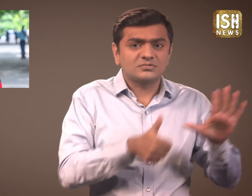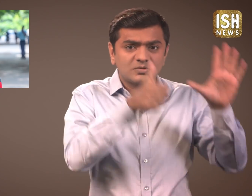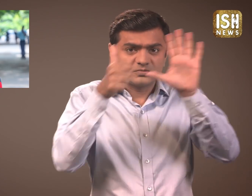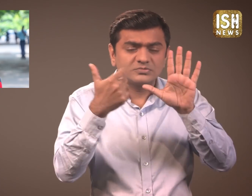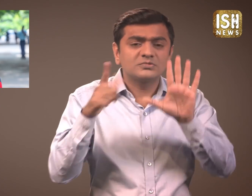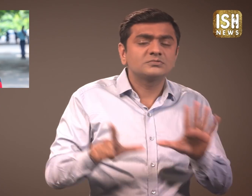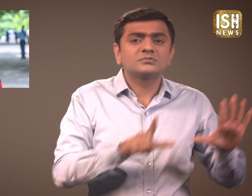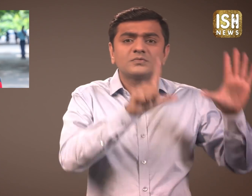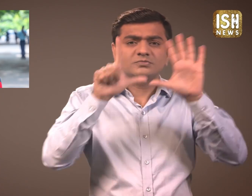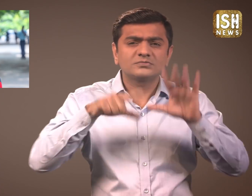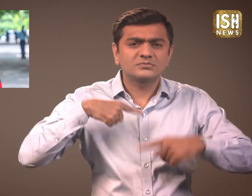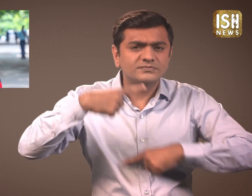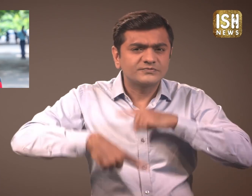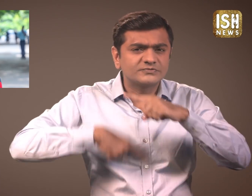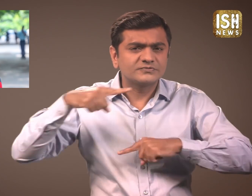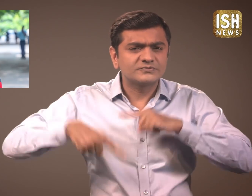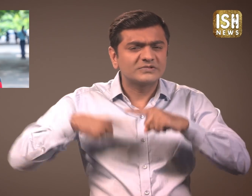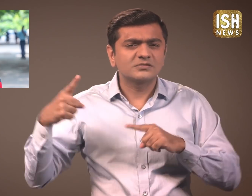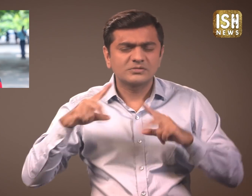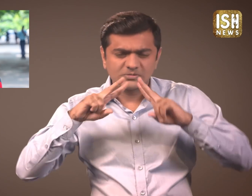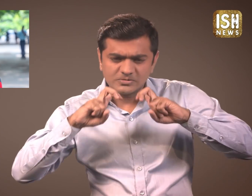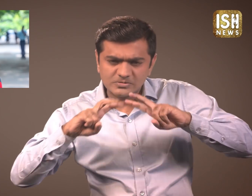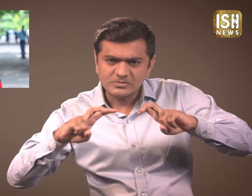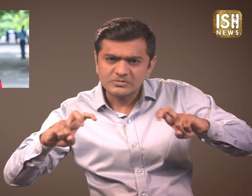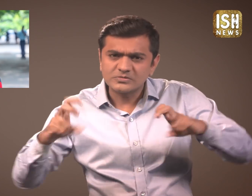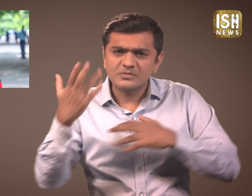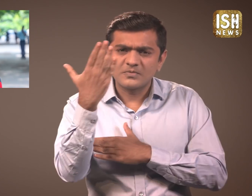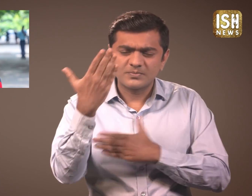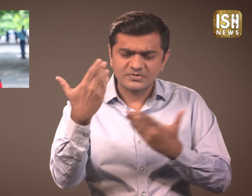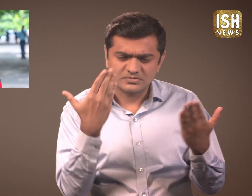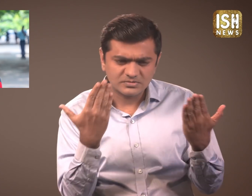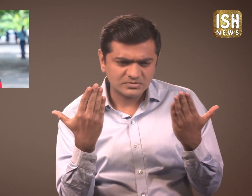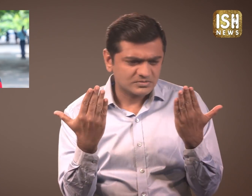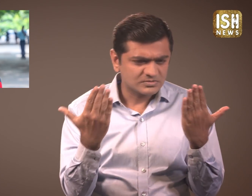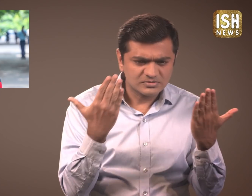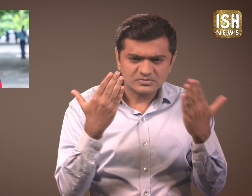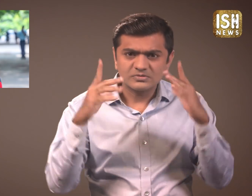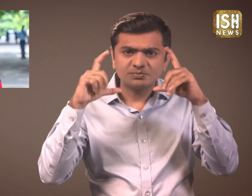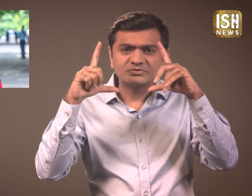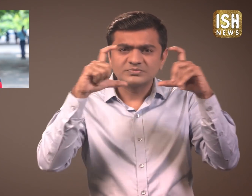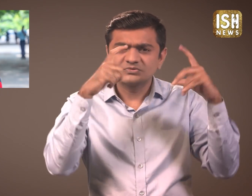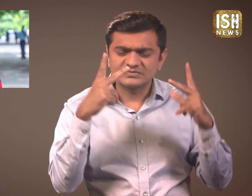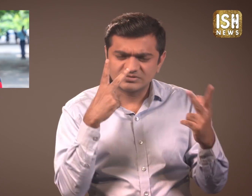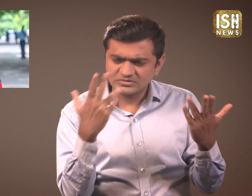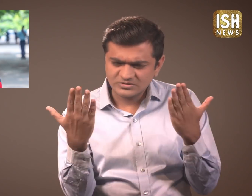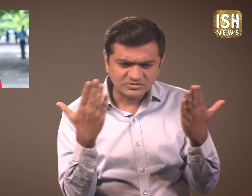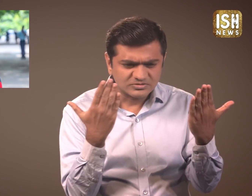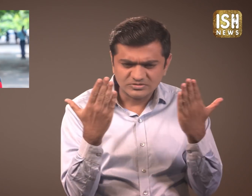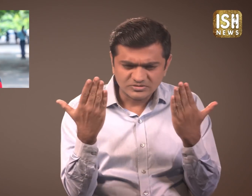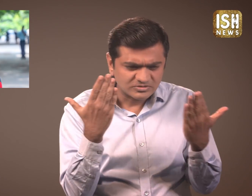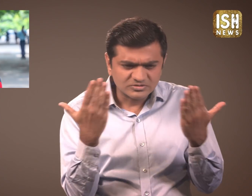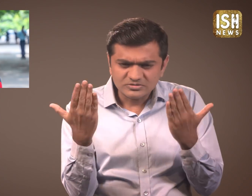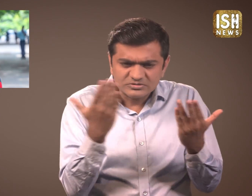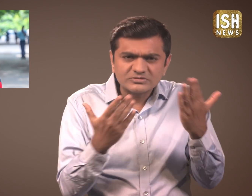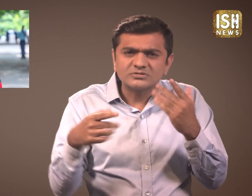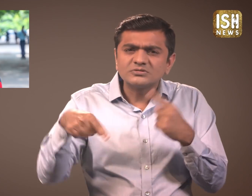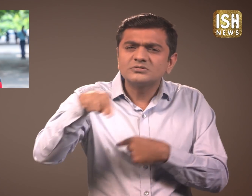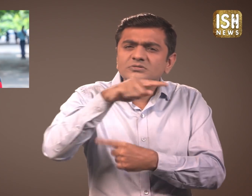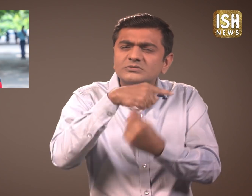He went through the images released by NASA for 6-7 hours every day. He compared the new images to old